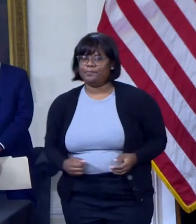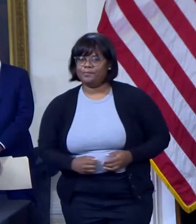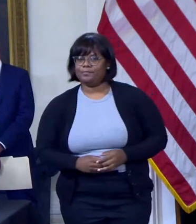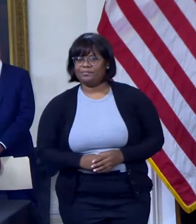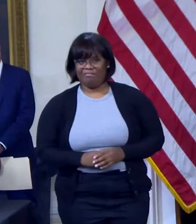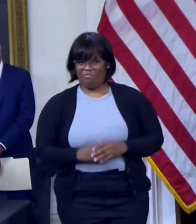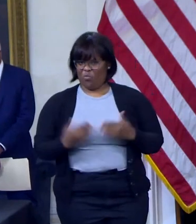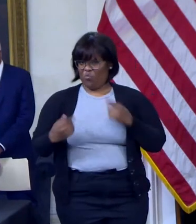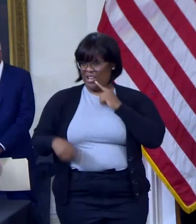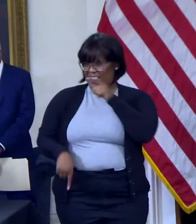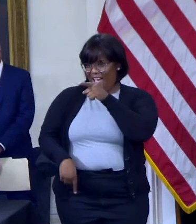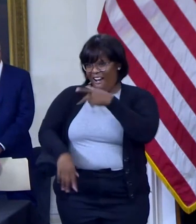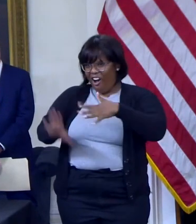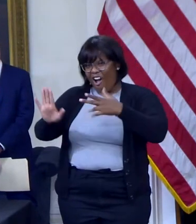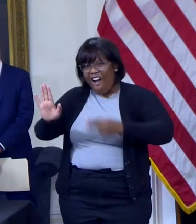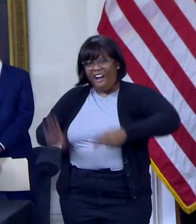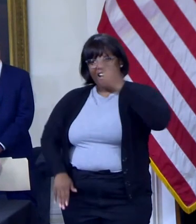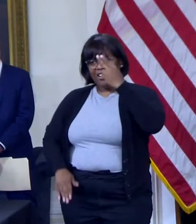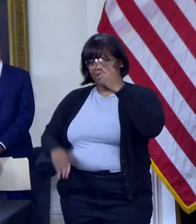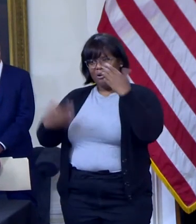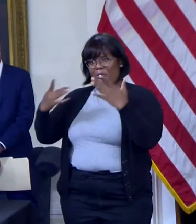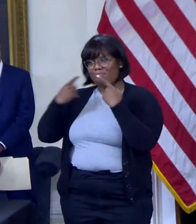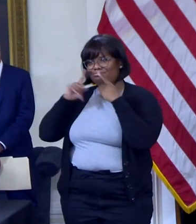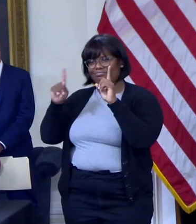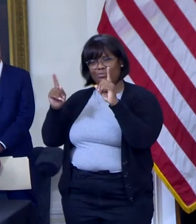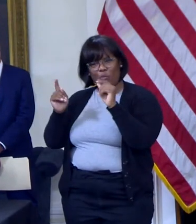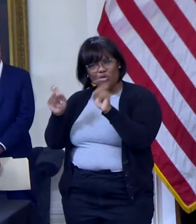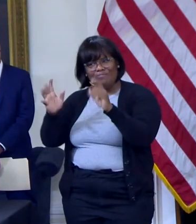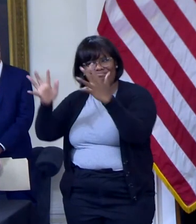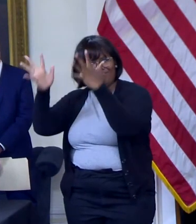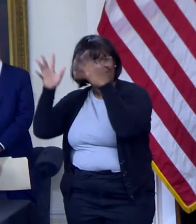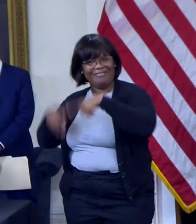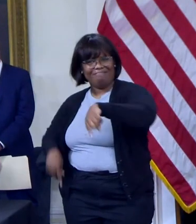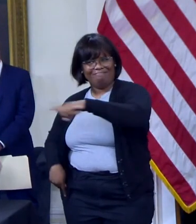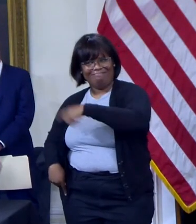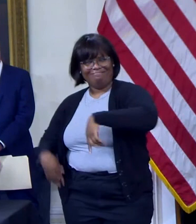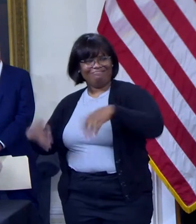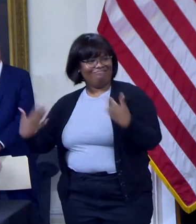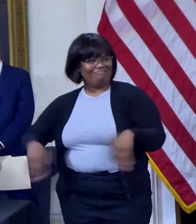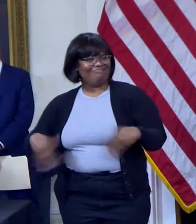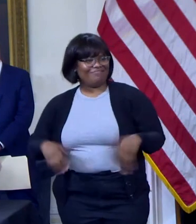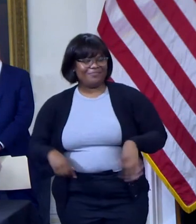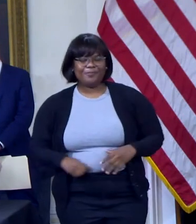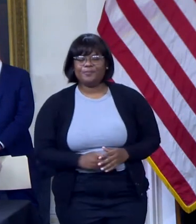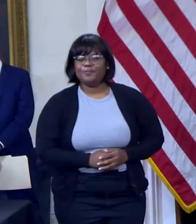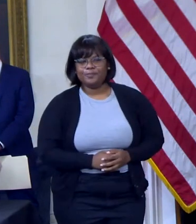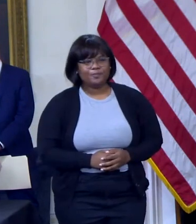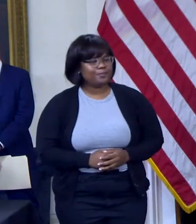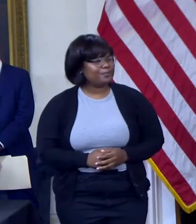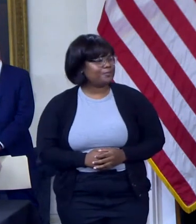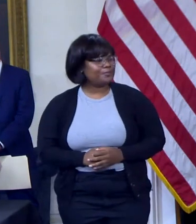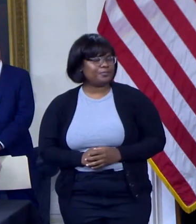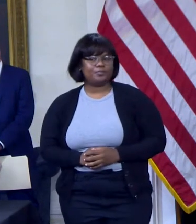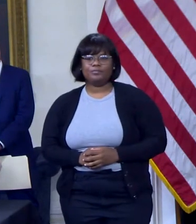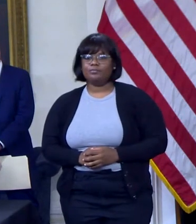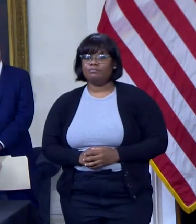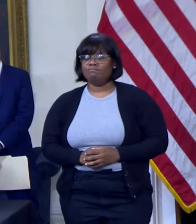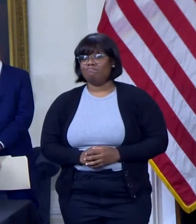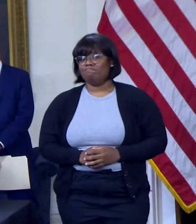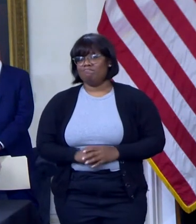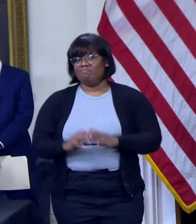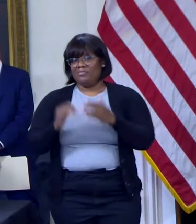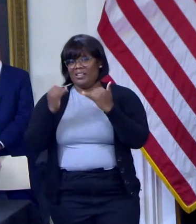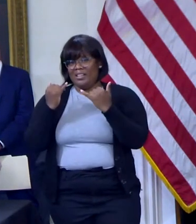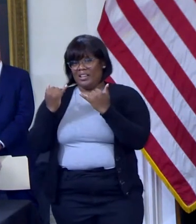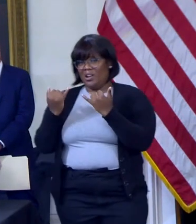and we want to take a moment to congratulate them for their successful efforts. But these are the facilities